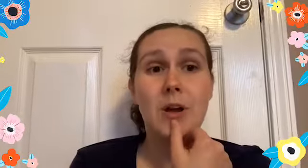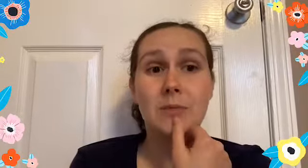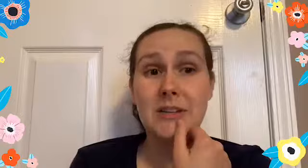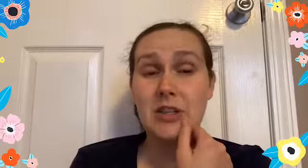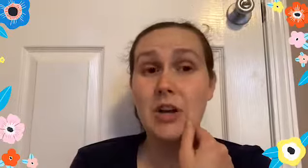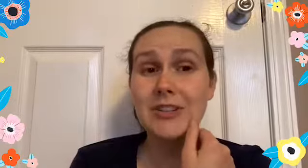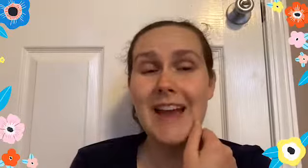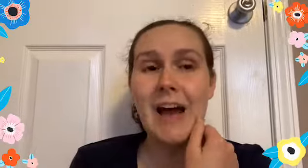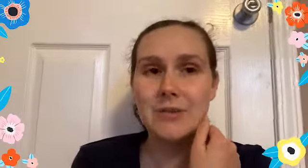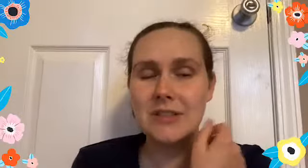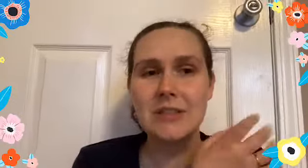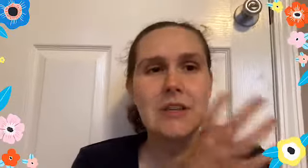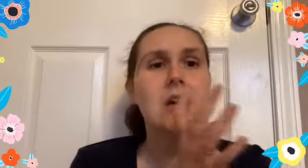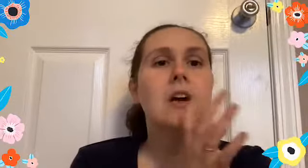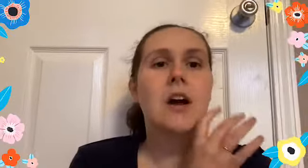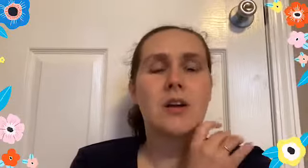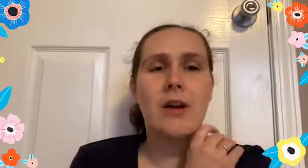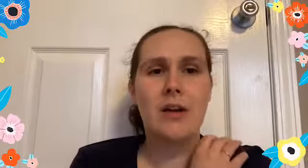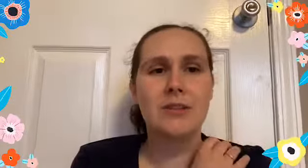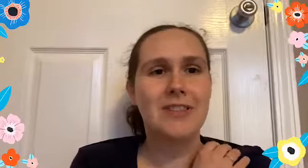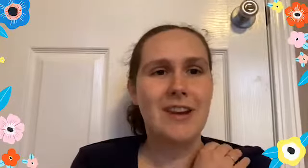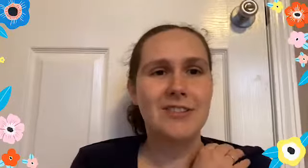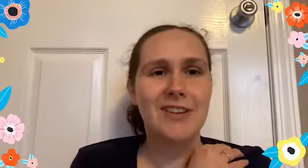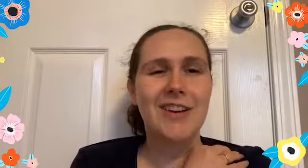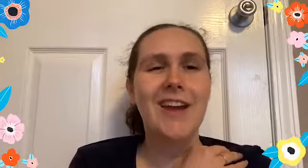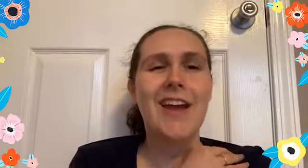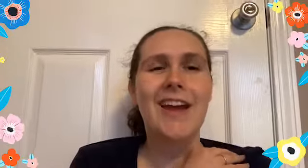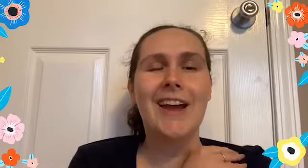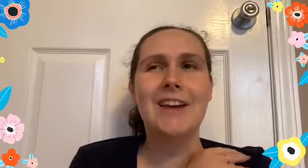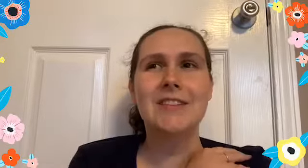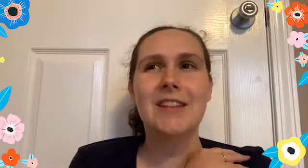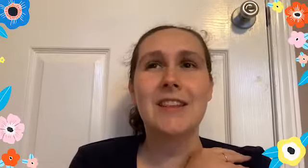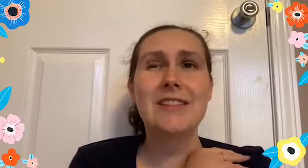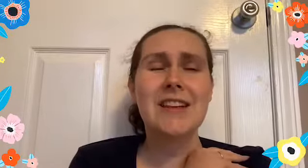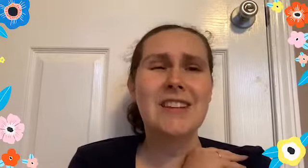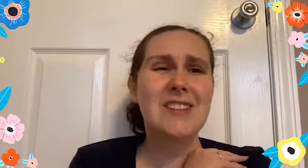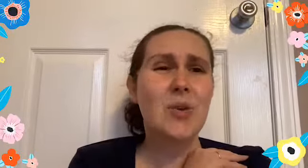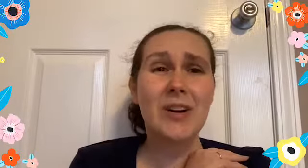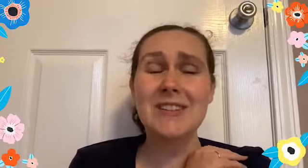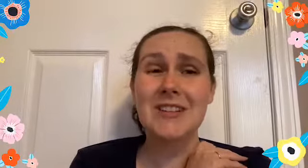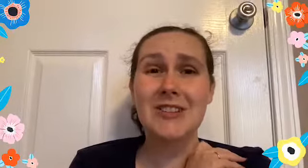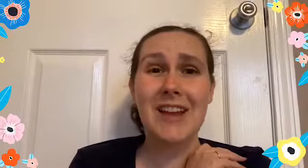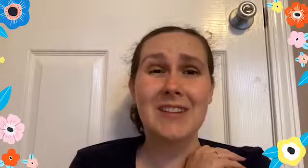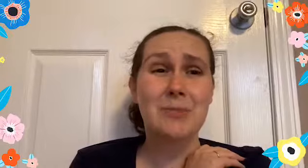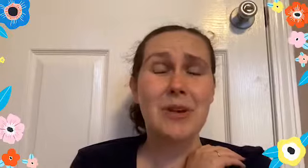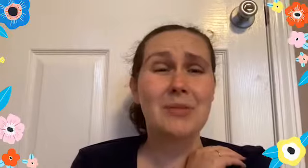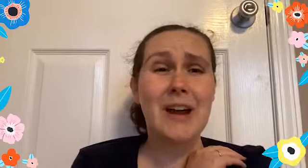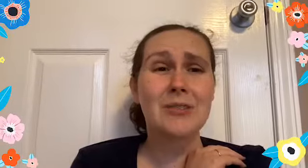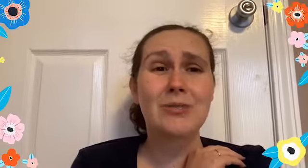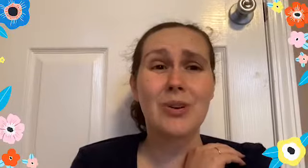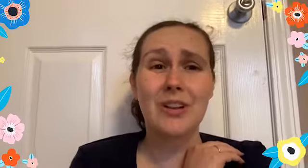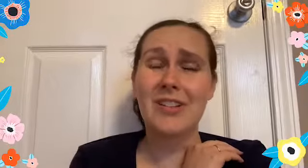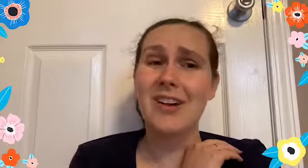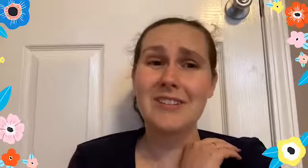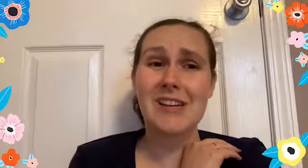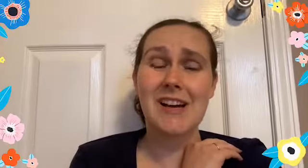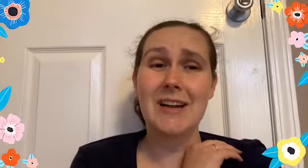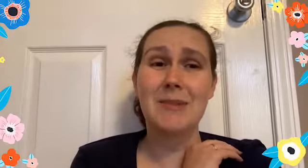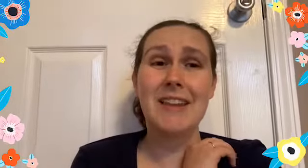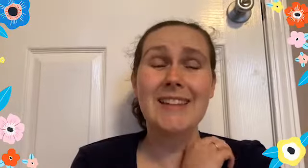Ronald McDonald houses around the nation. And this is an organization that has been around for a long time and that